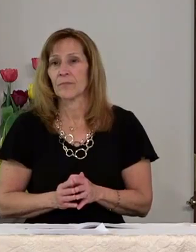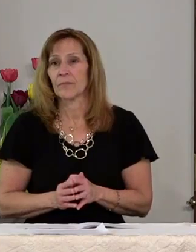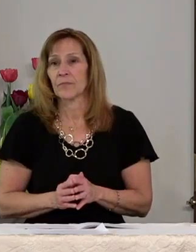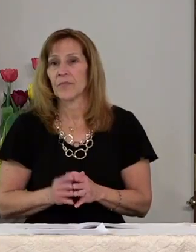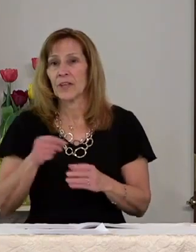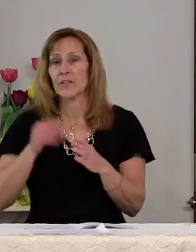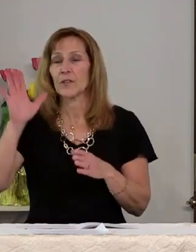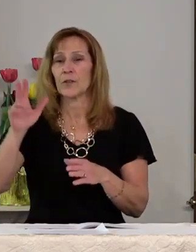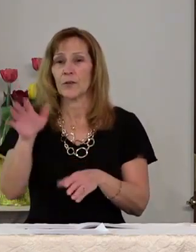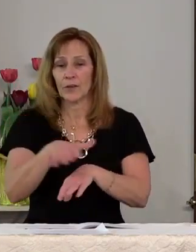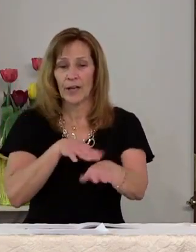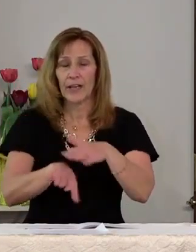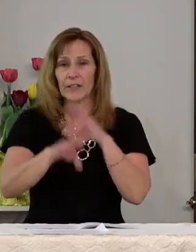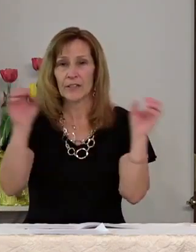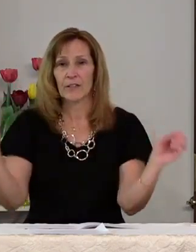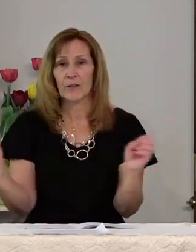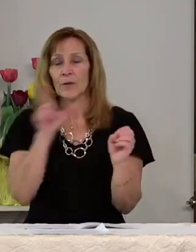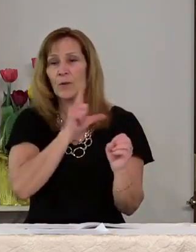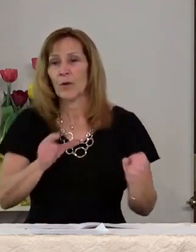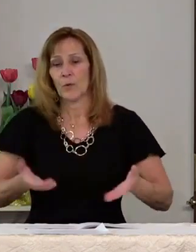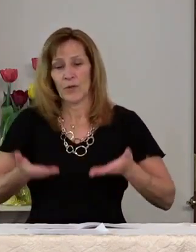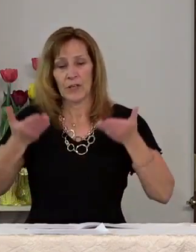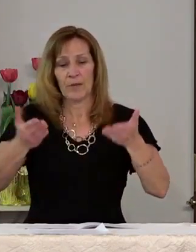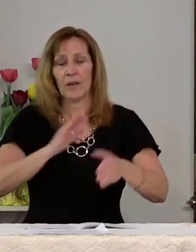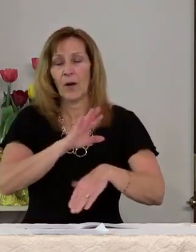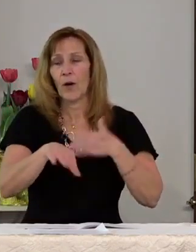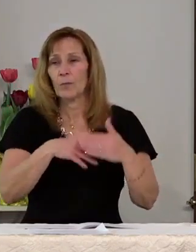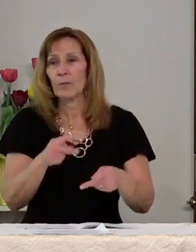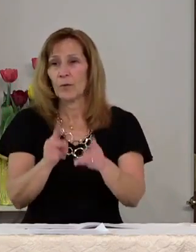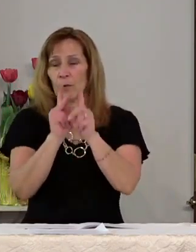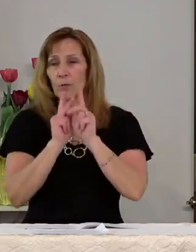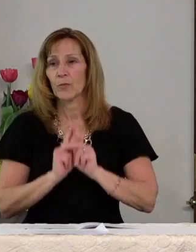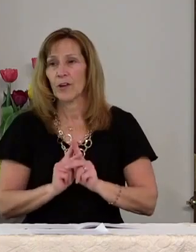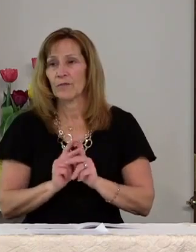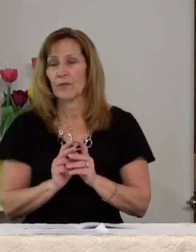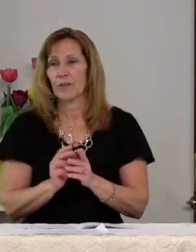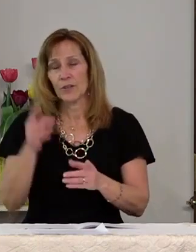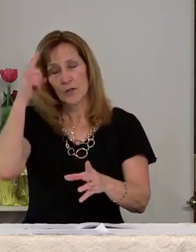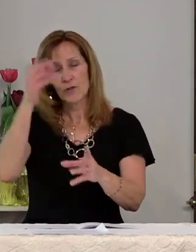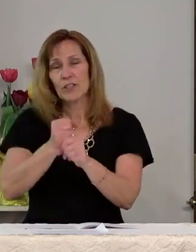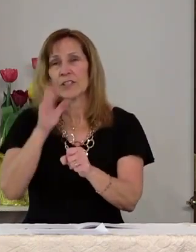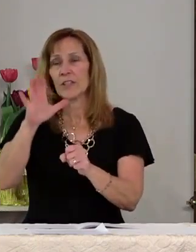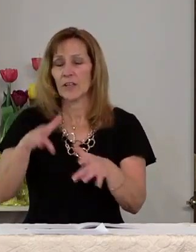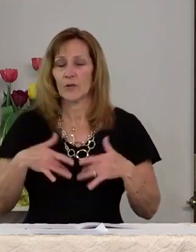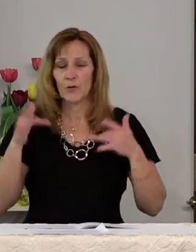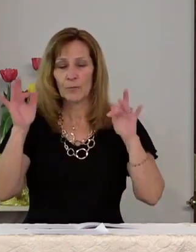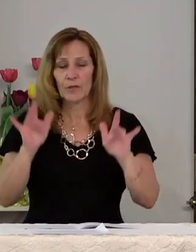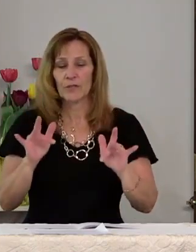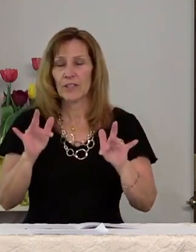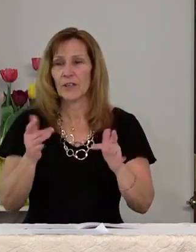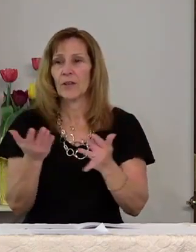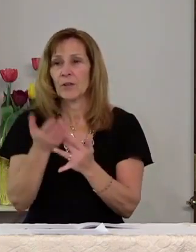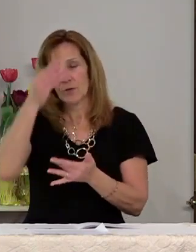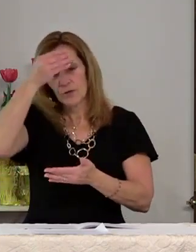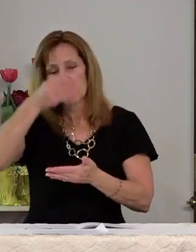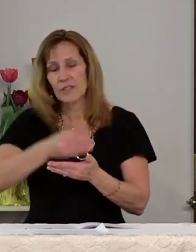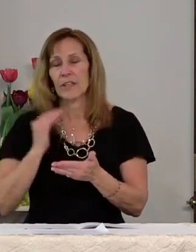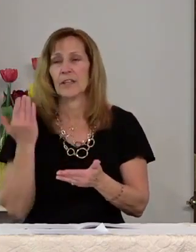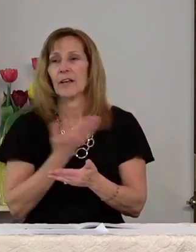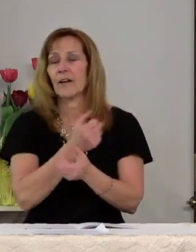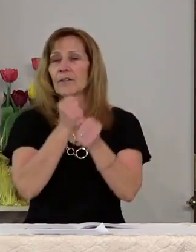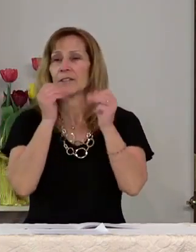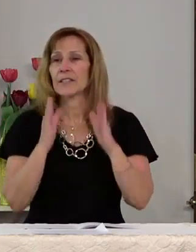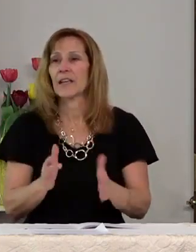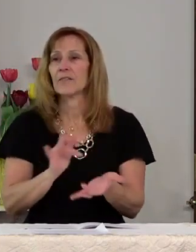into your hands oh lord we commend all for whom we pray trusting in your mercy through your son our